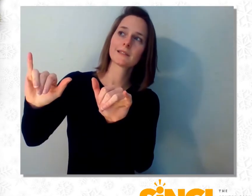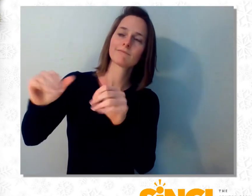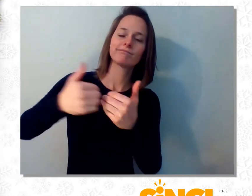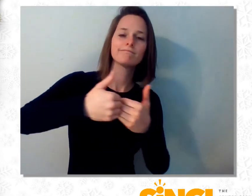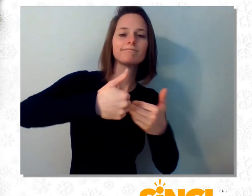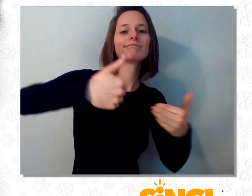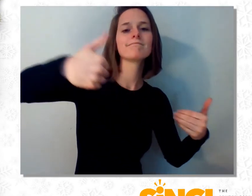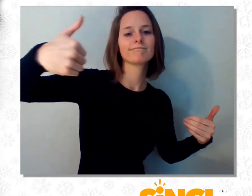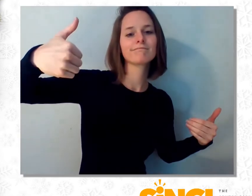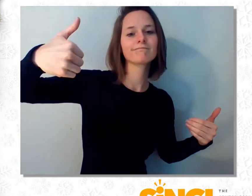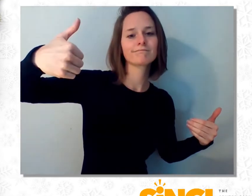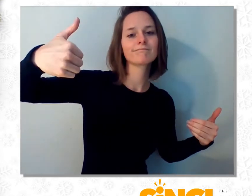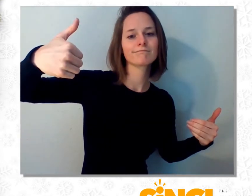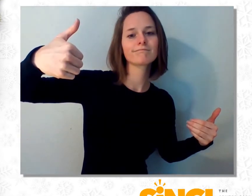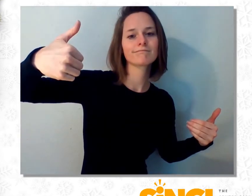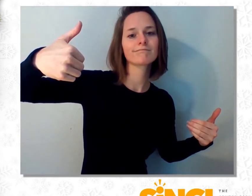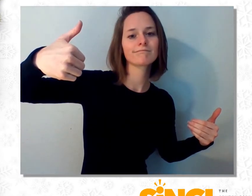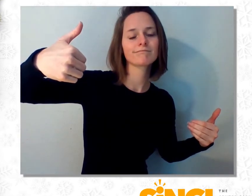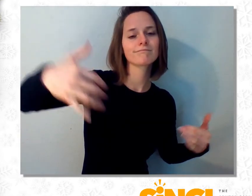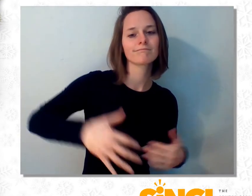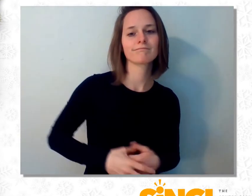took its toll.